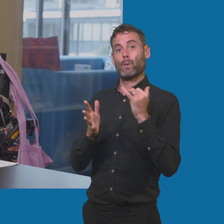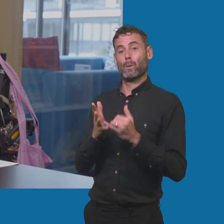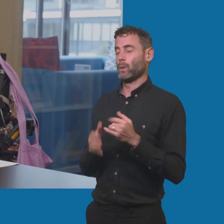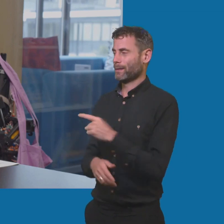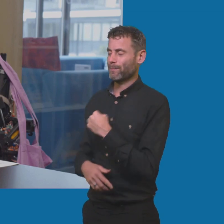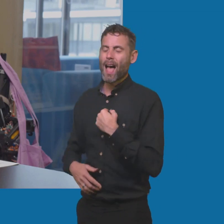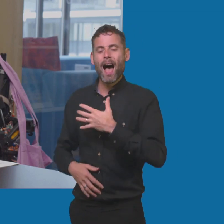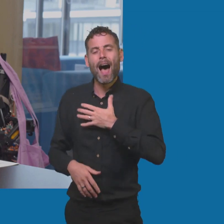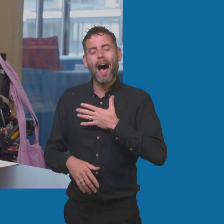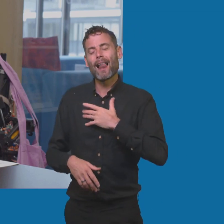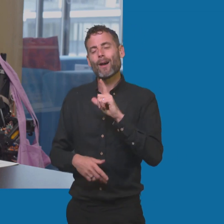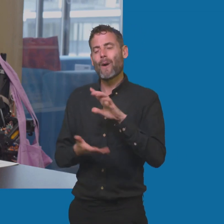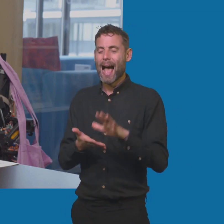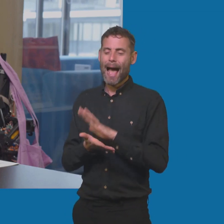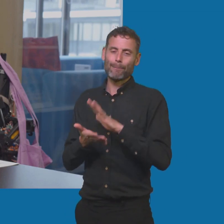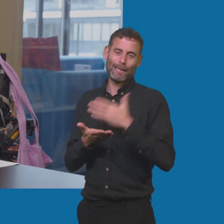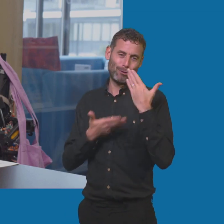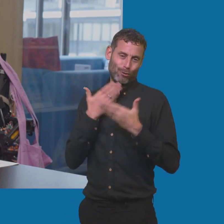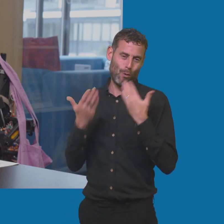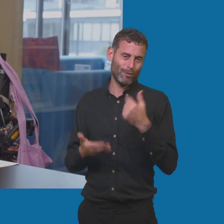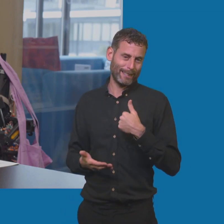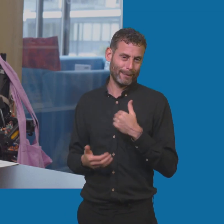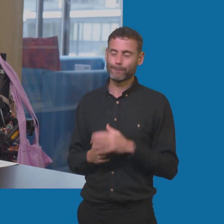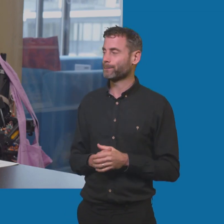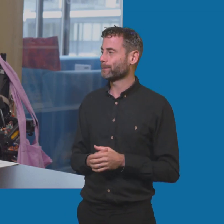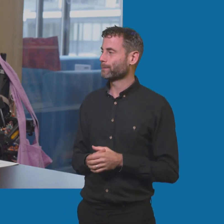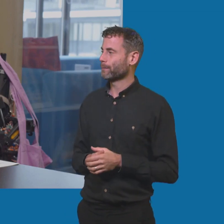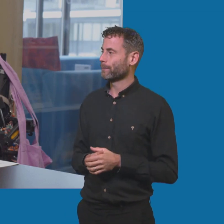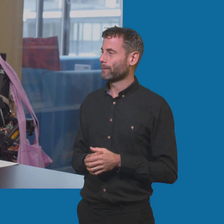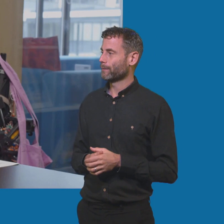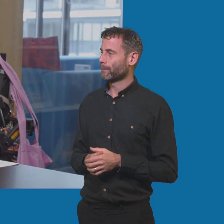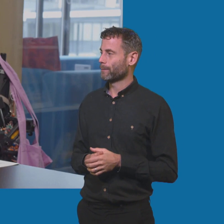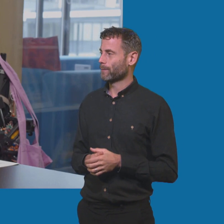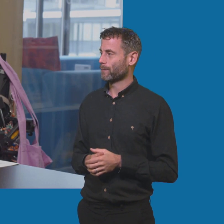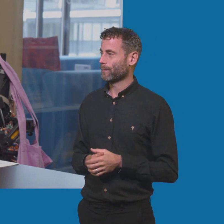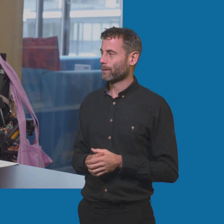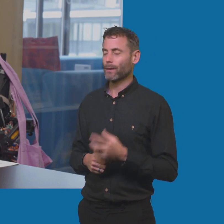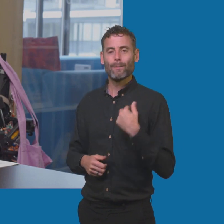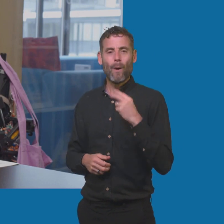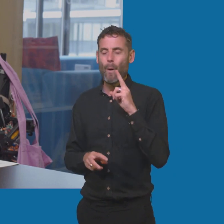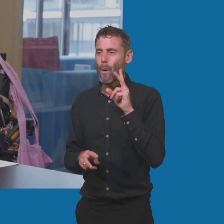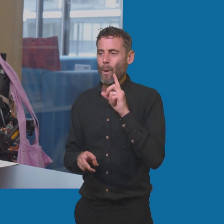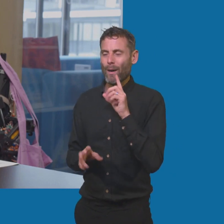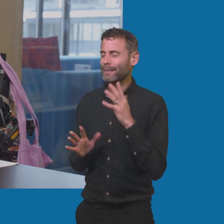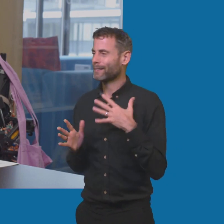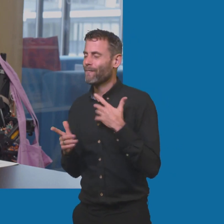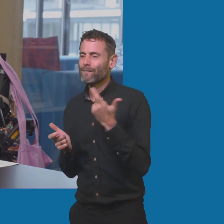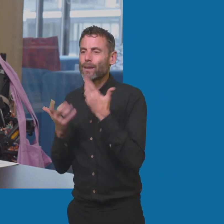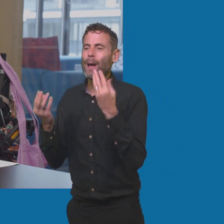story. I love how that I, you know, you just take inspiration. Of course, you inspire me. Not only